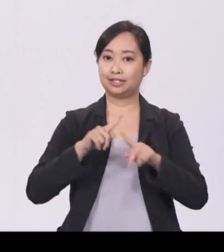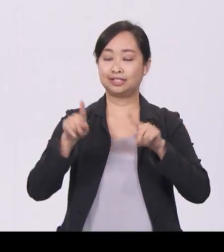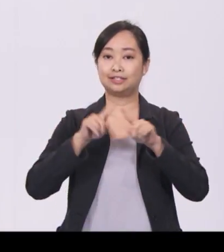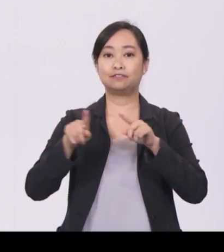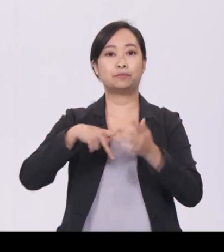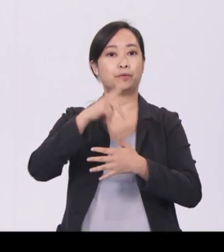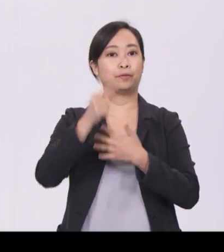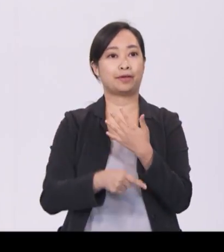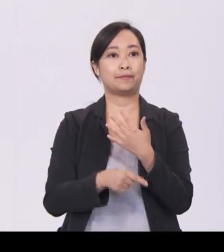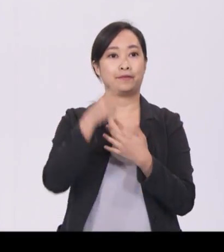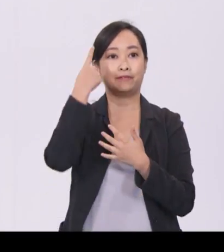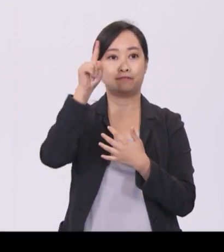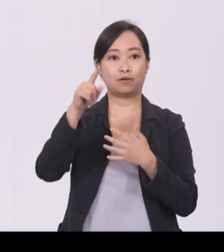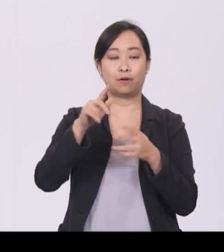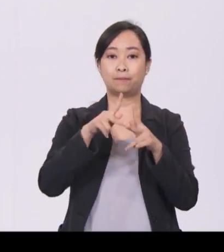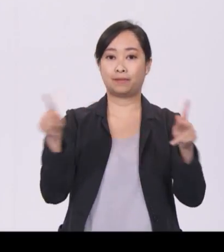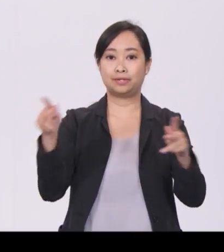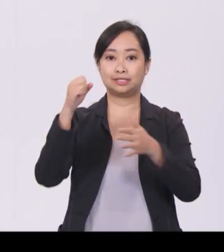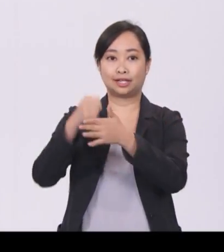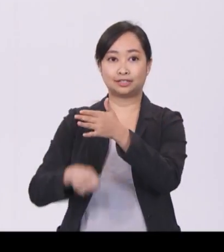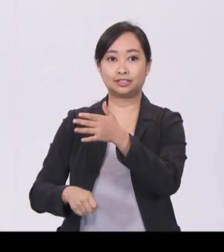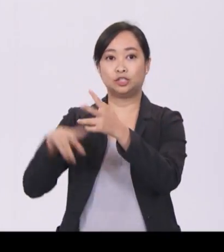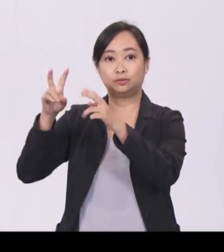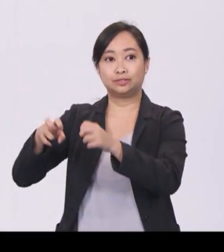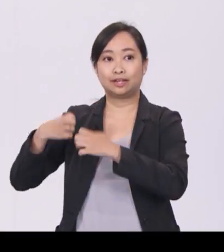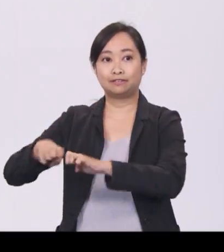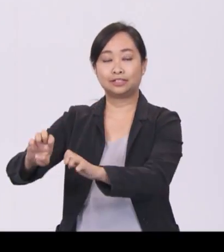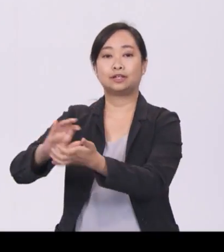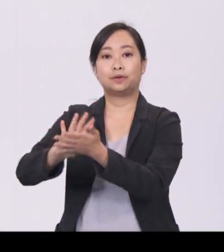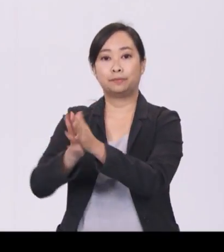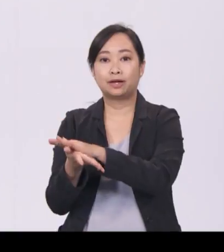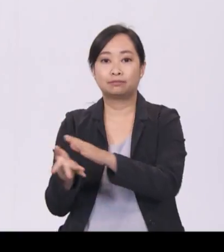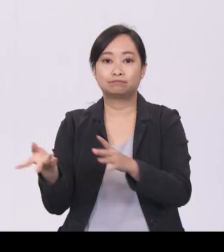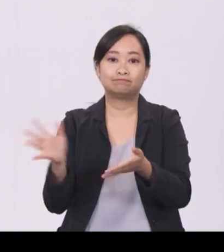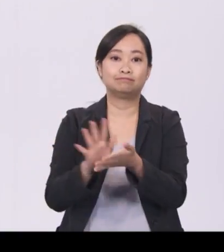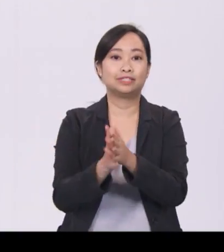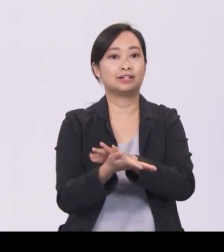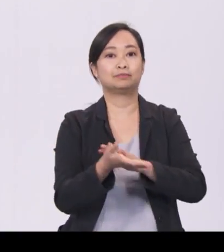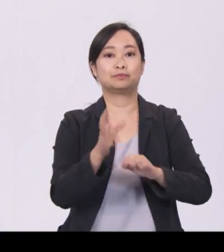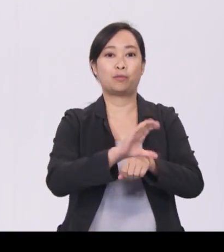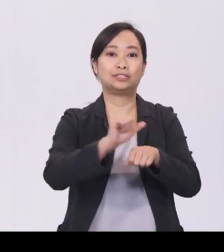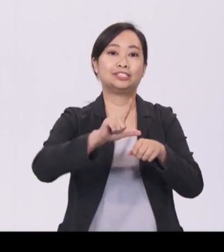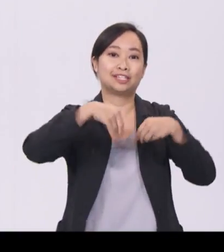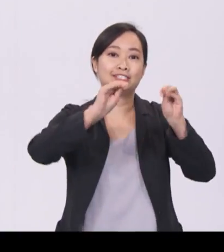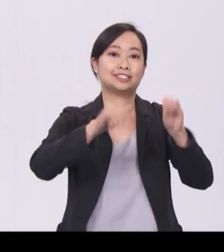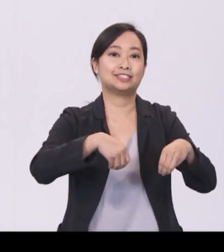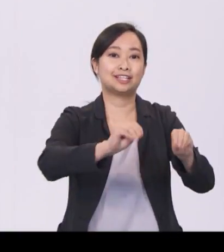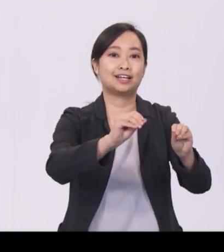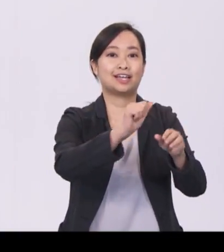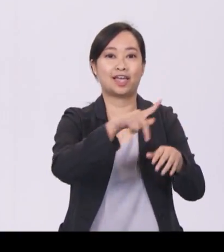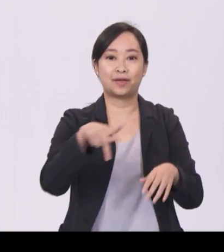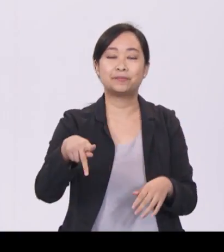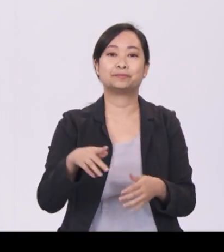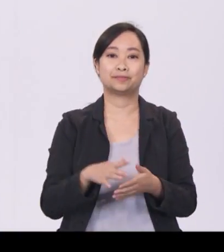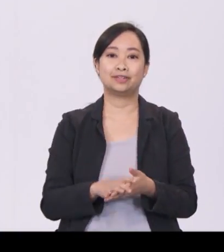sector research efforts into commercially viable applications, and we are built on this. This year,